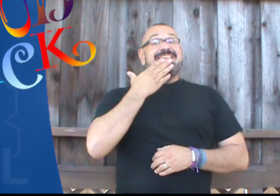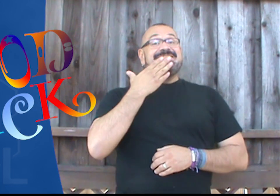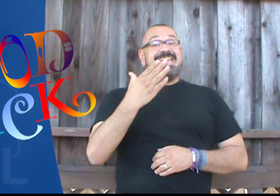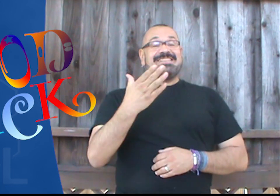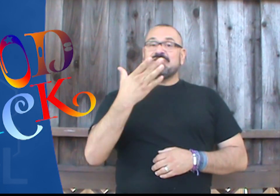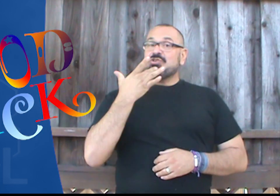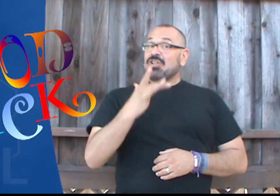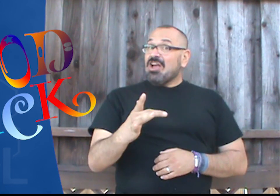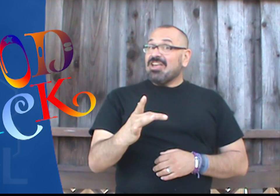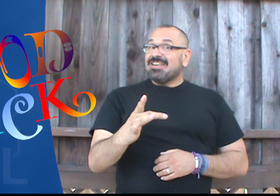Thanks. Good luck. Thanks.